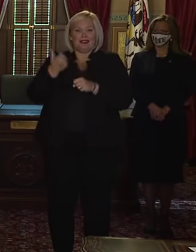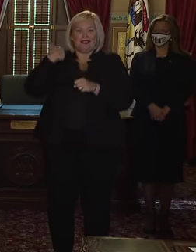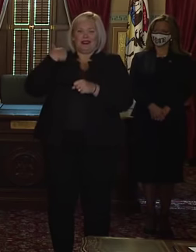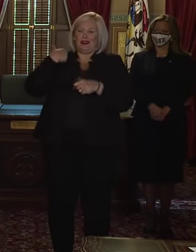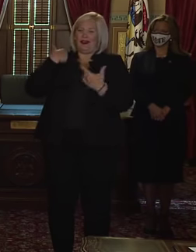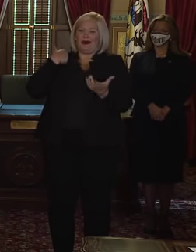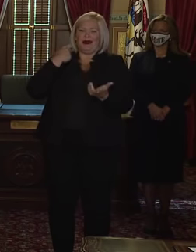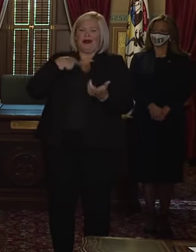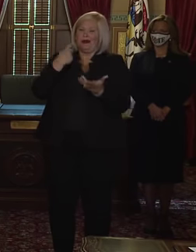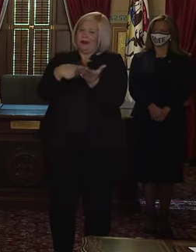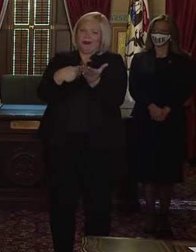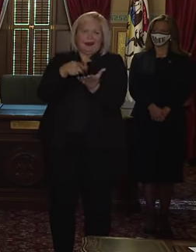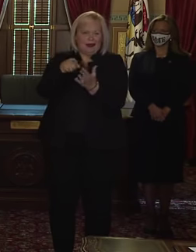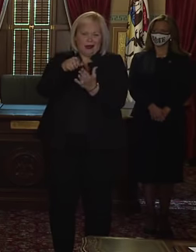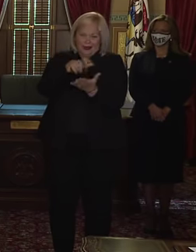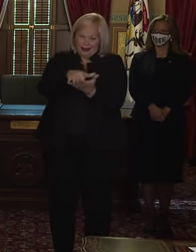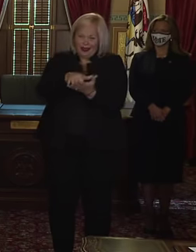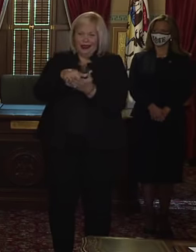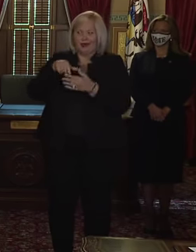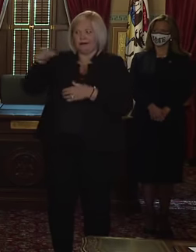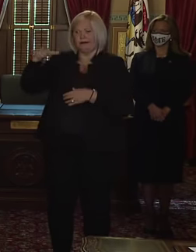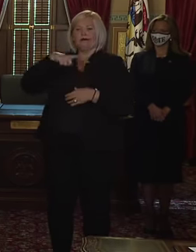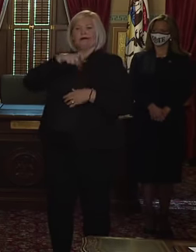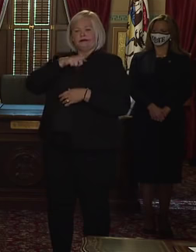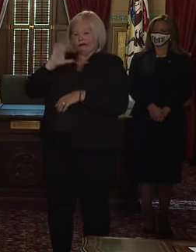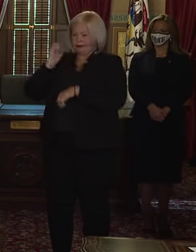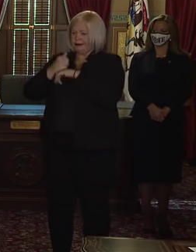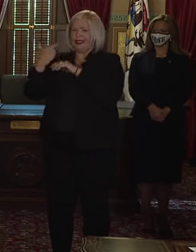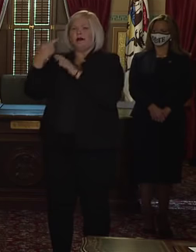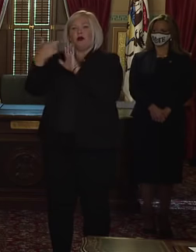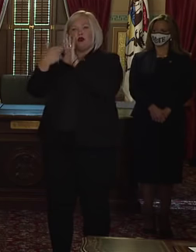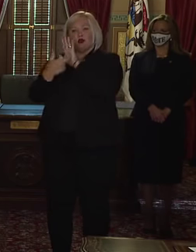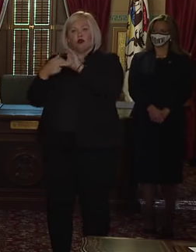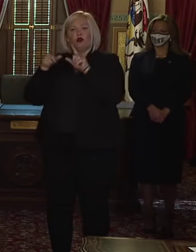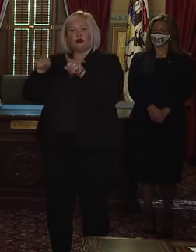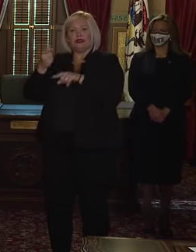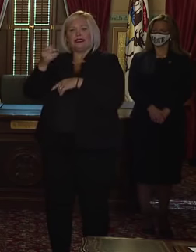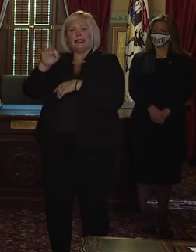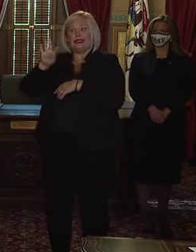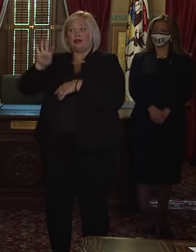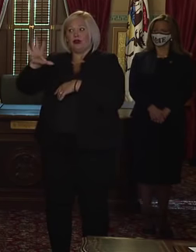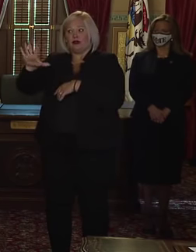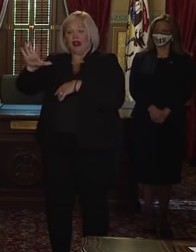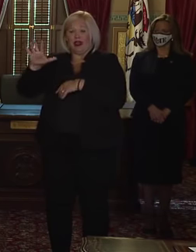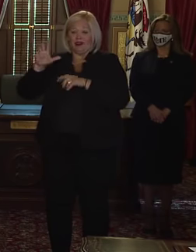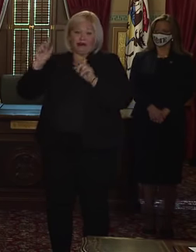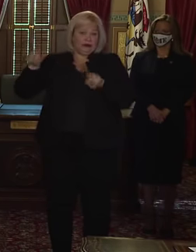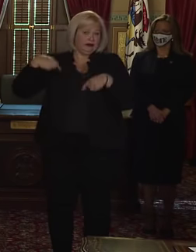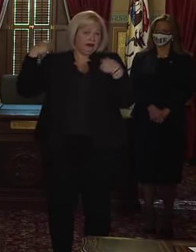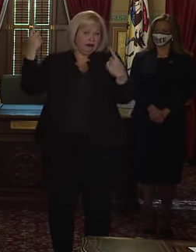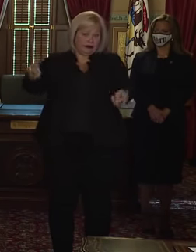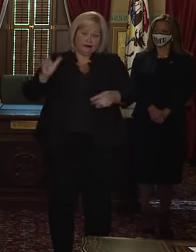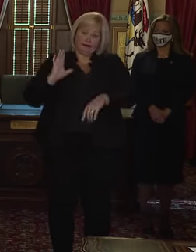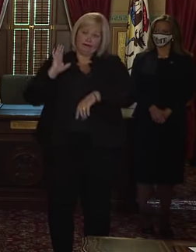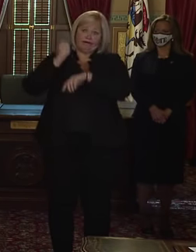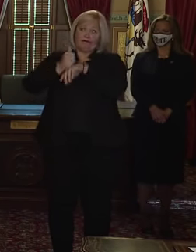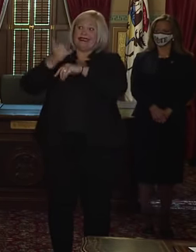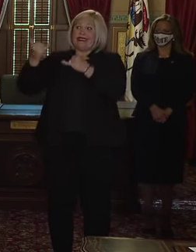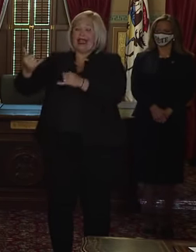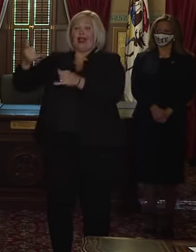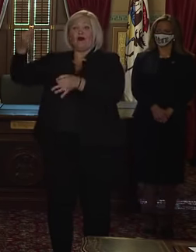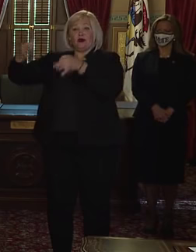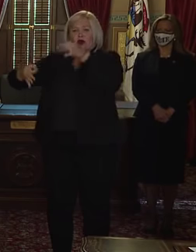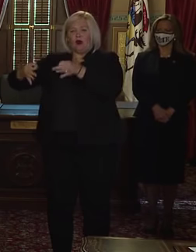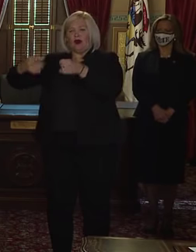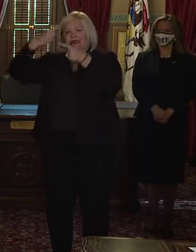get caught up on it. They have ruled and we're going to continue to move forward. But my job as governor is to